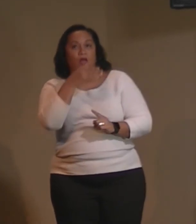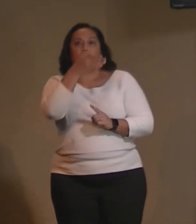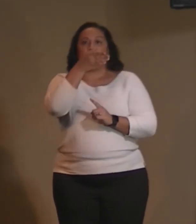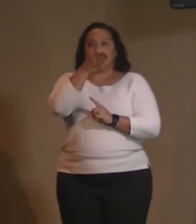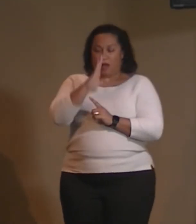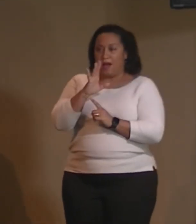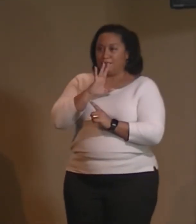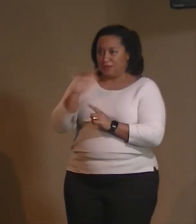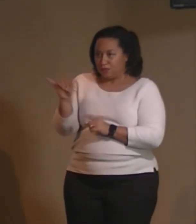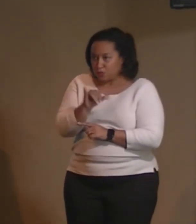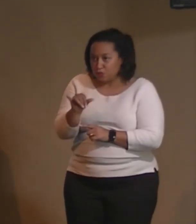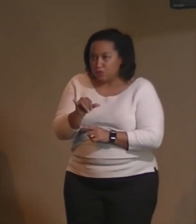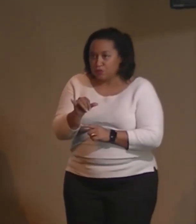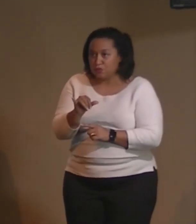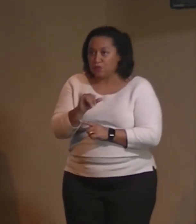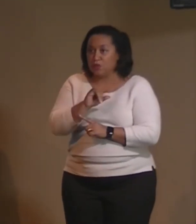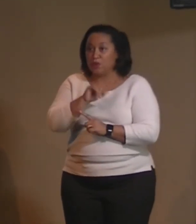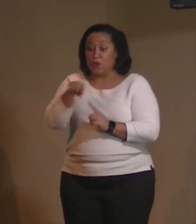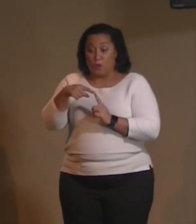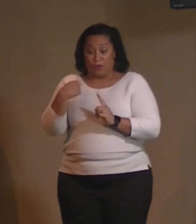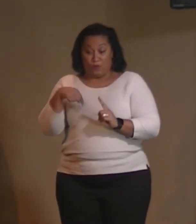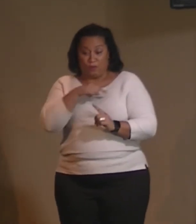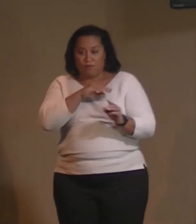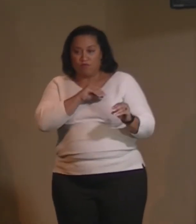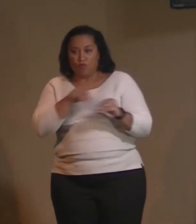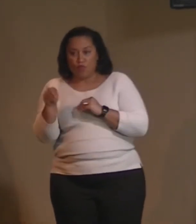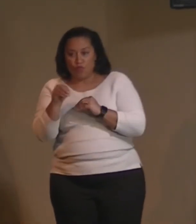That when we move, it is God in motion.